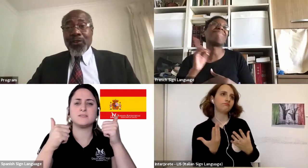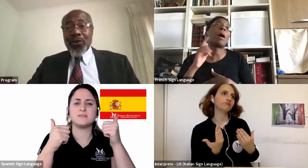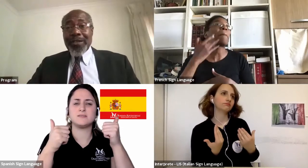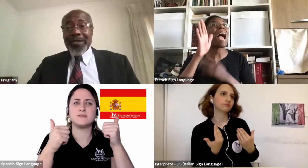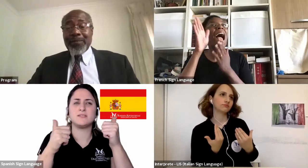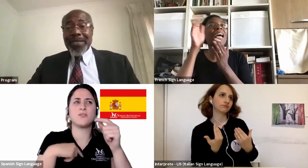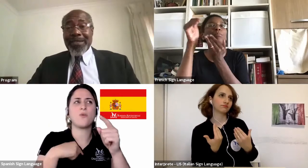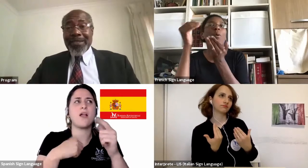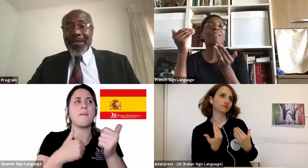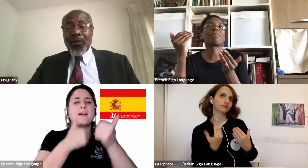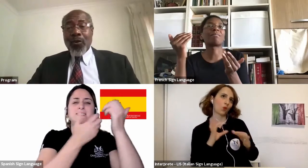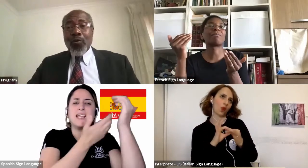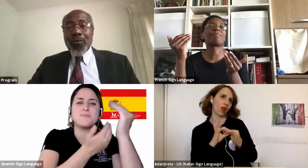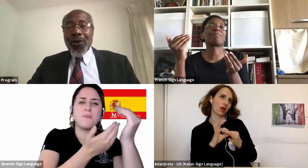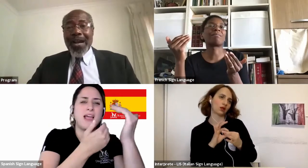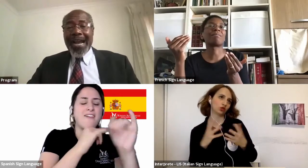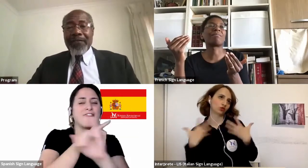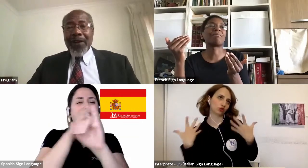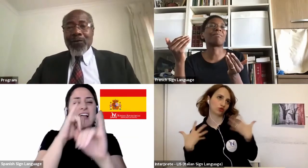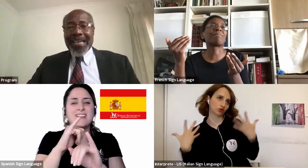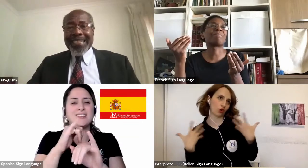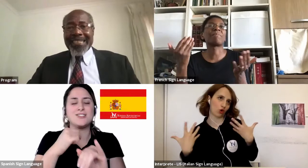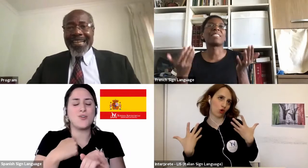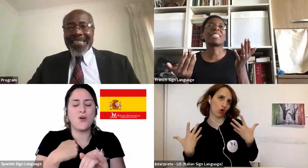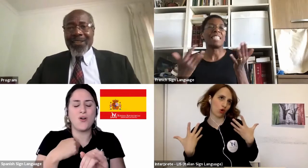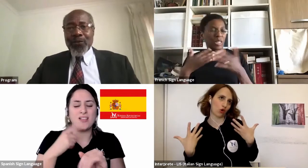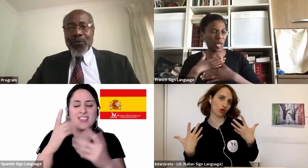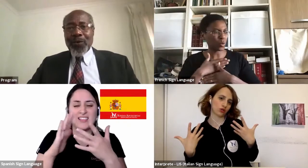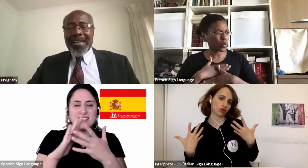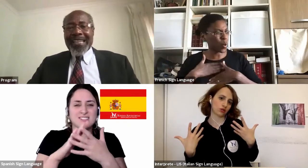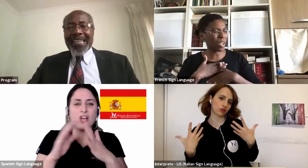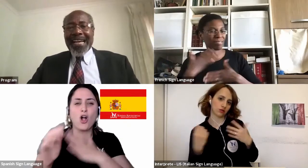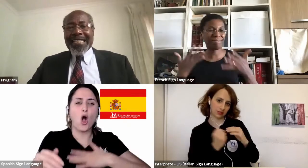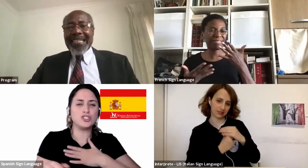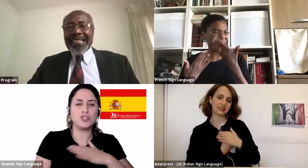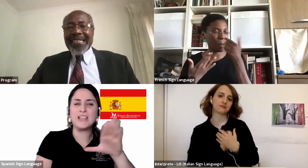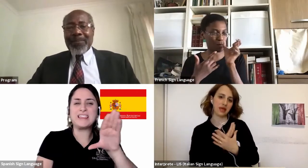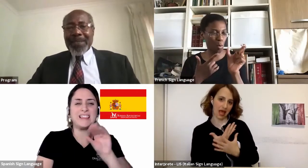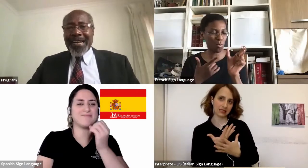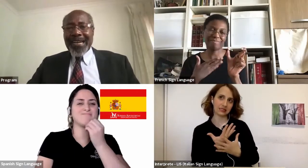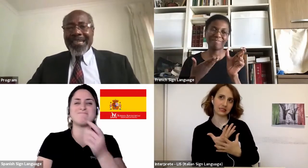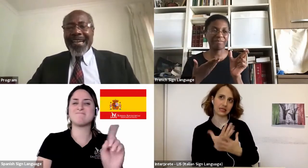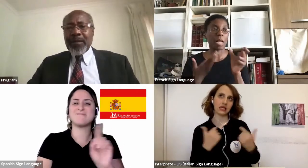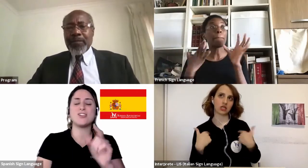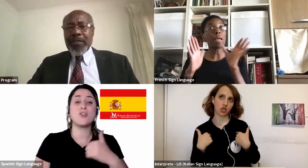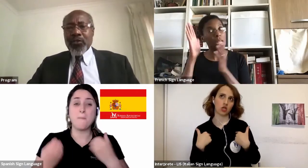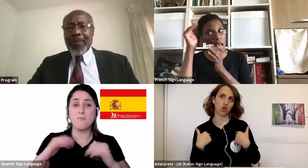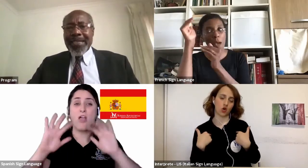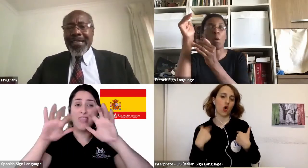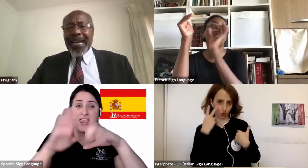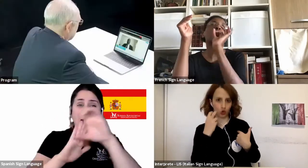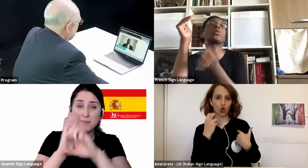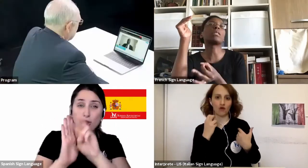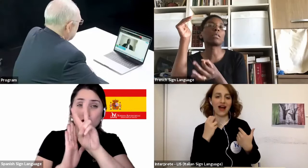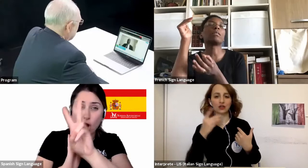word joy means. Hope, I found that in Daniel 2. That chapter helped me so